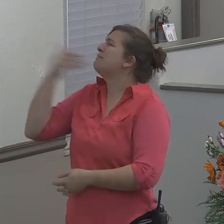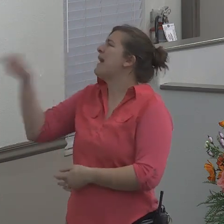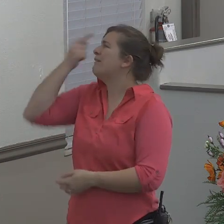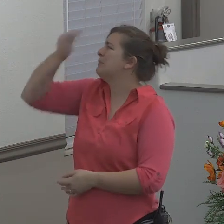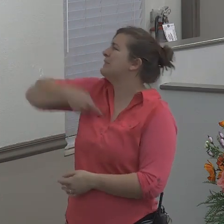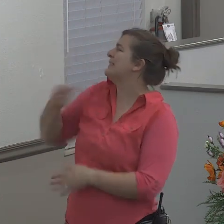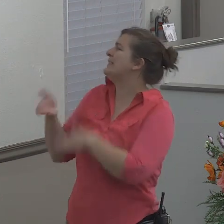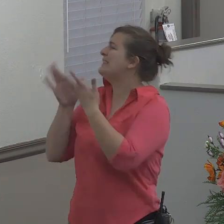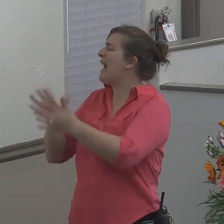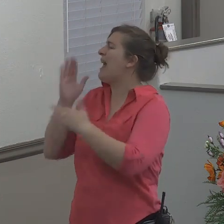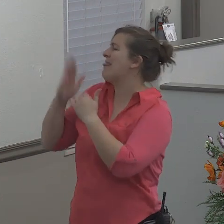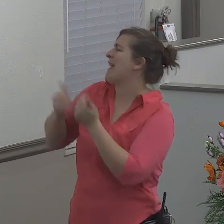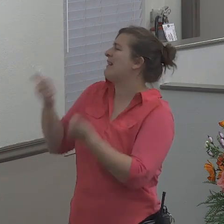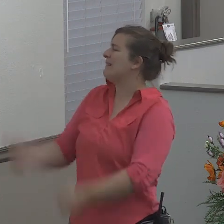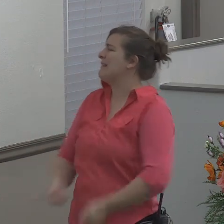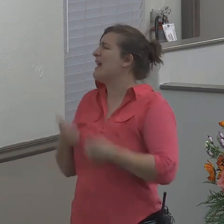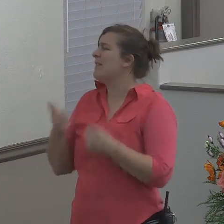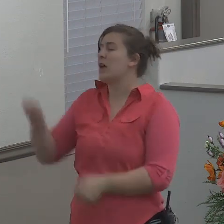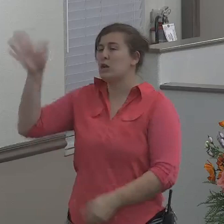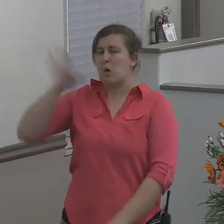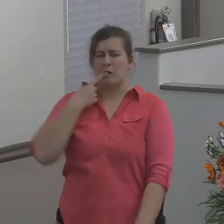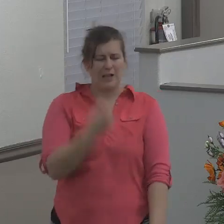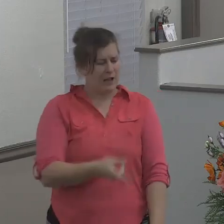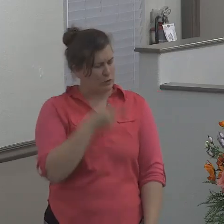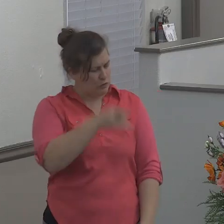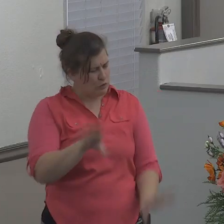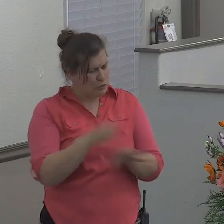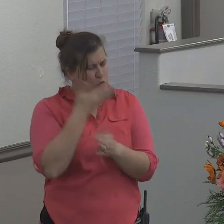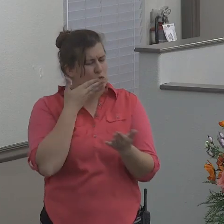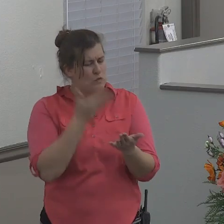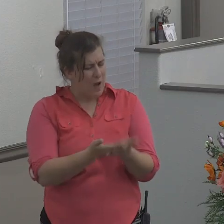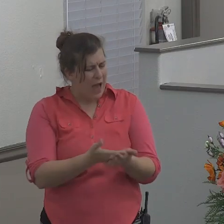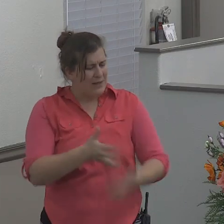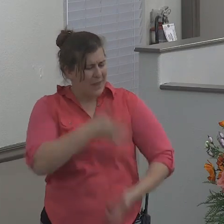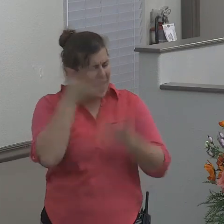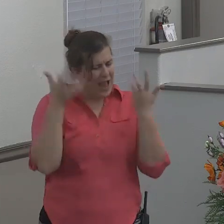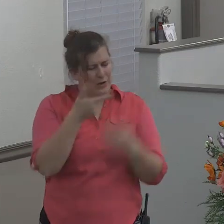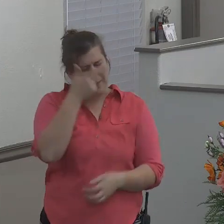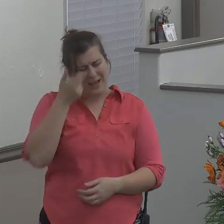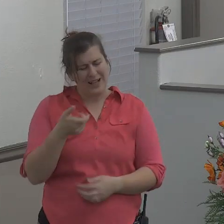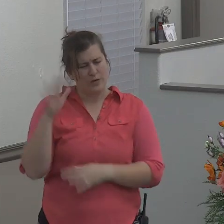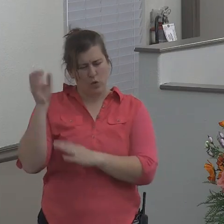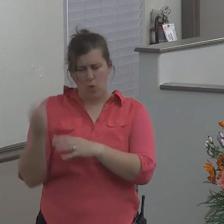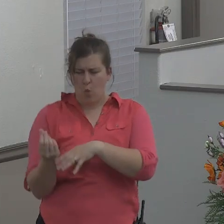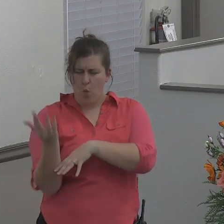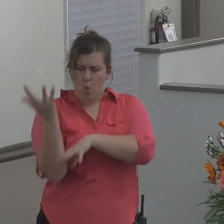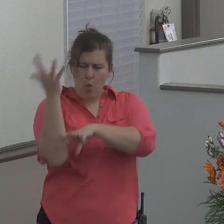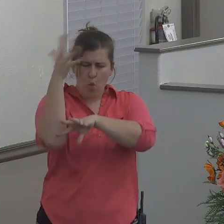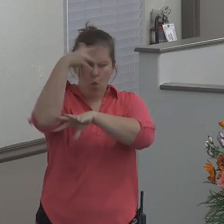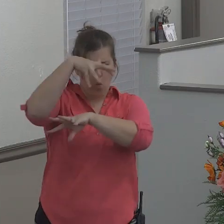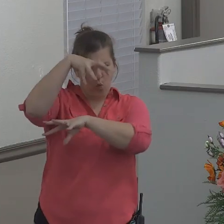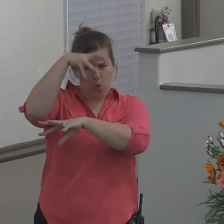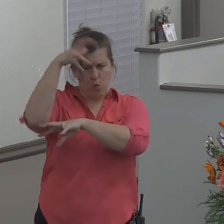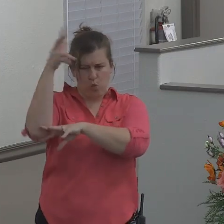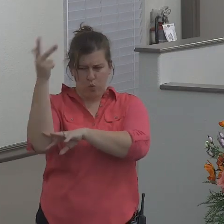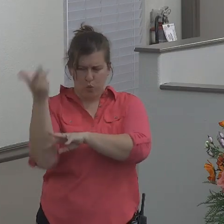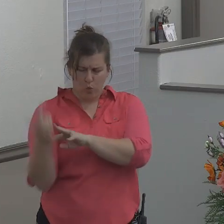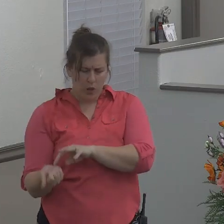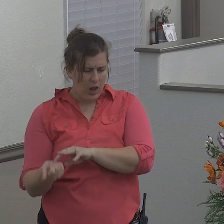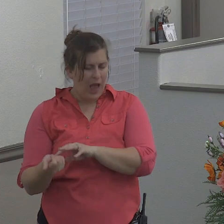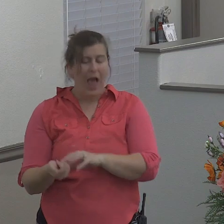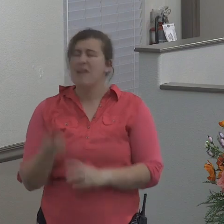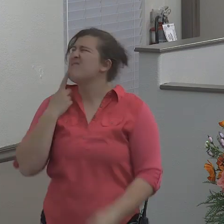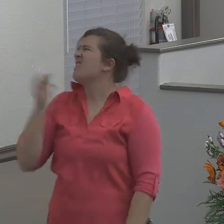live and God said to Jonas doest thou well to be angry for the gourd and he said I do well